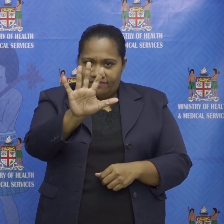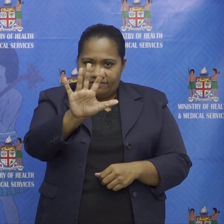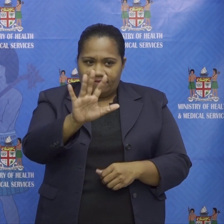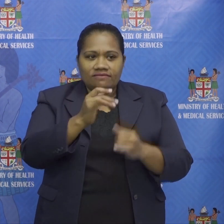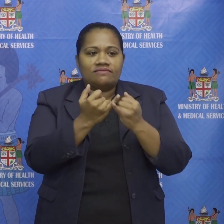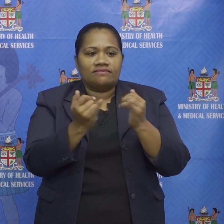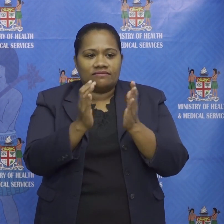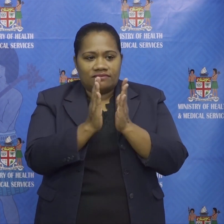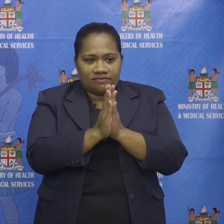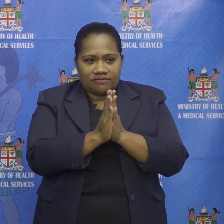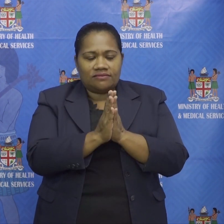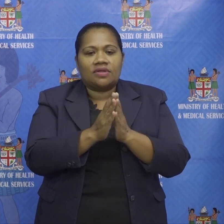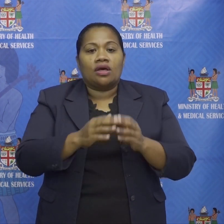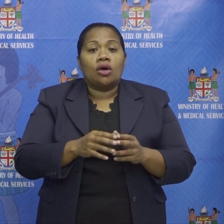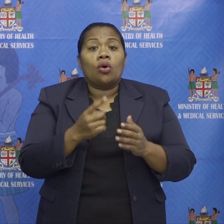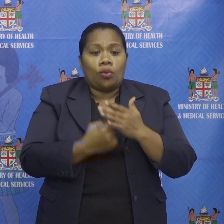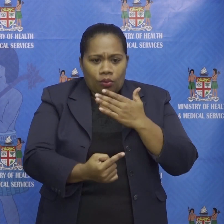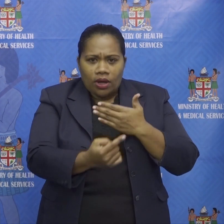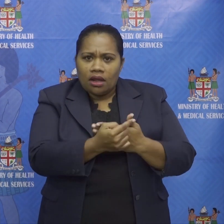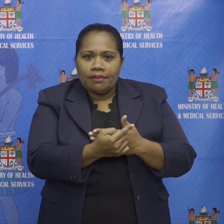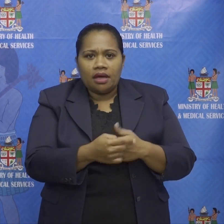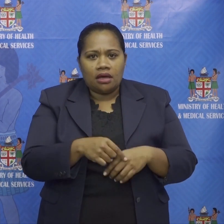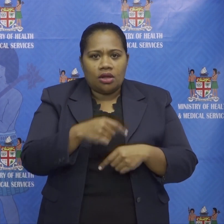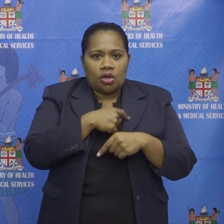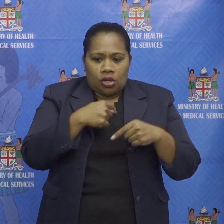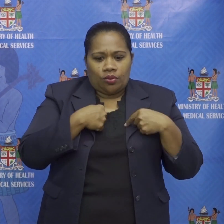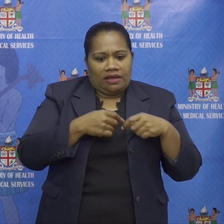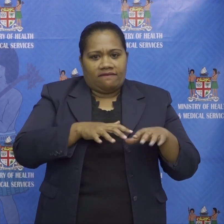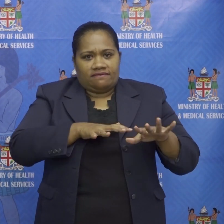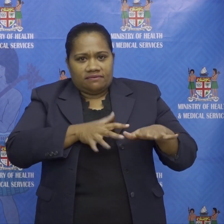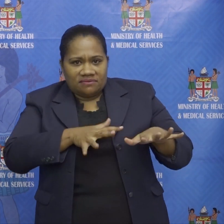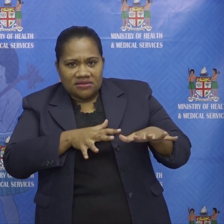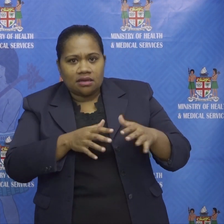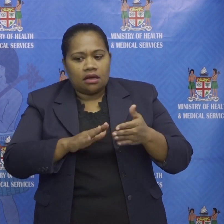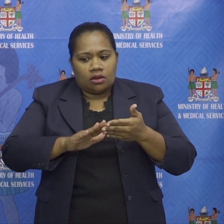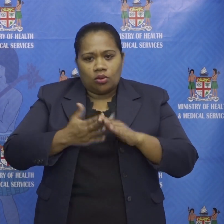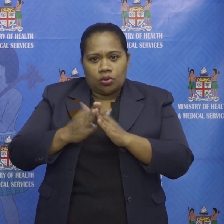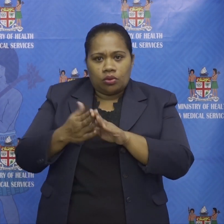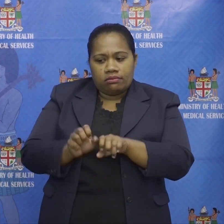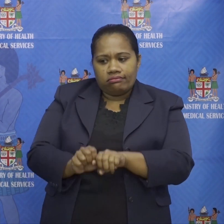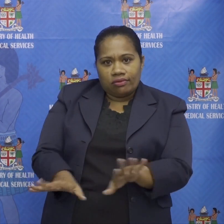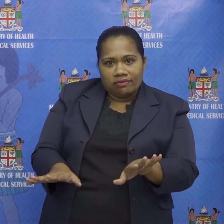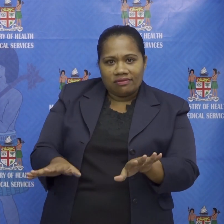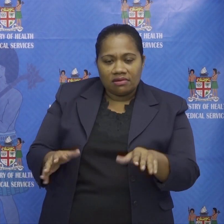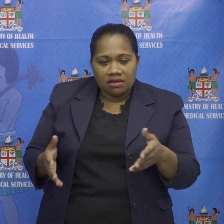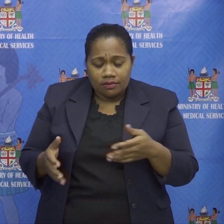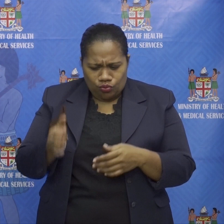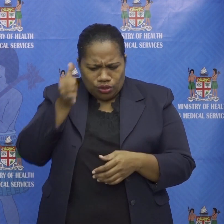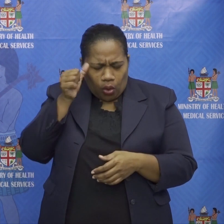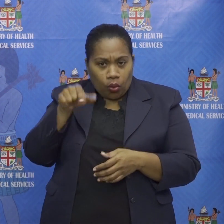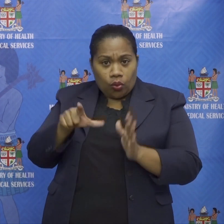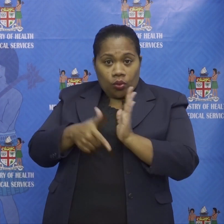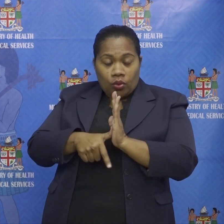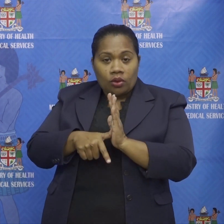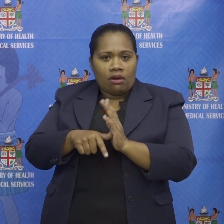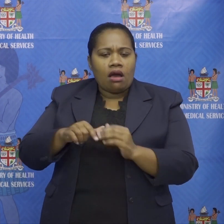we initially feared a case of community transmission we knew at the time that her